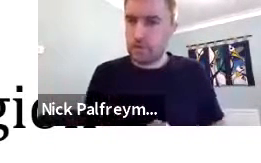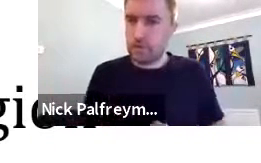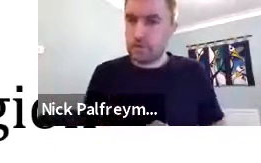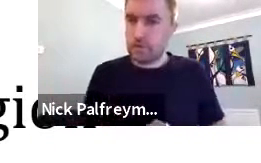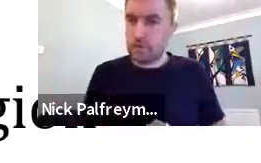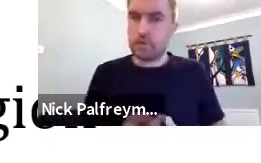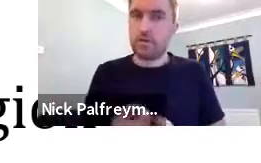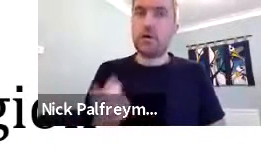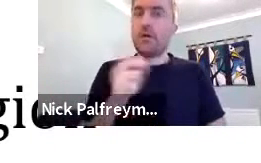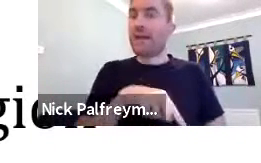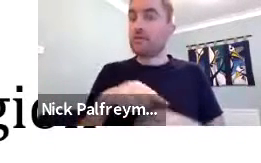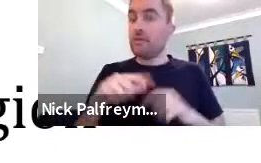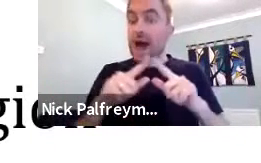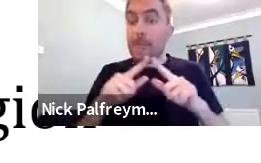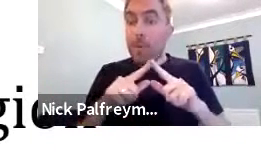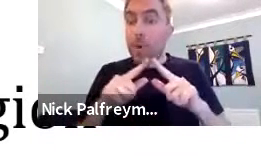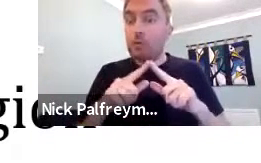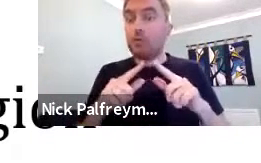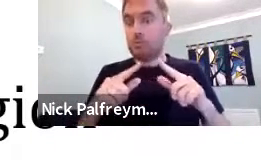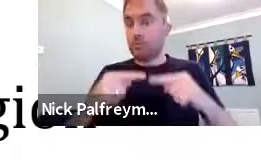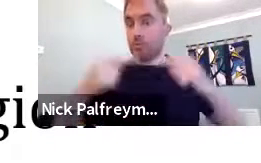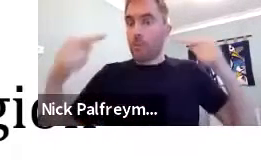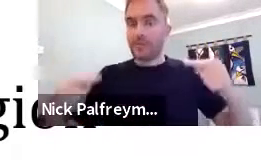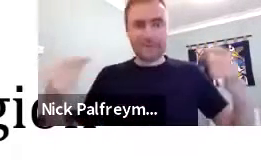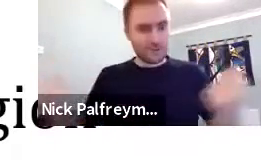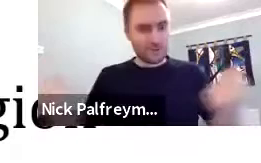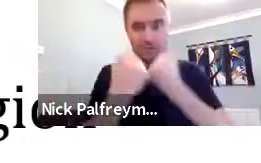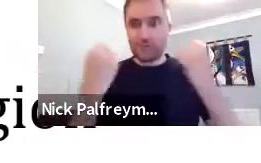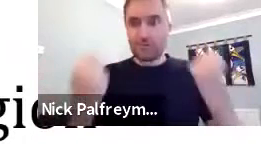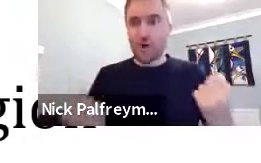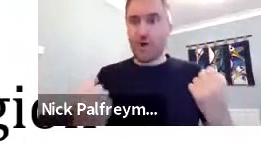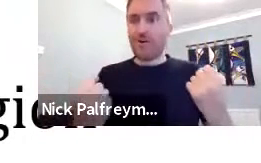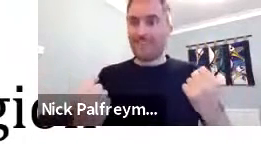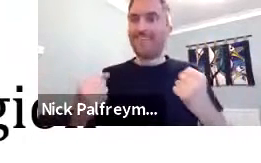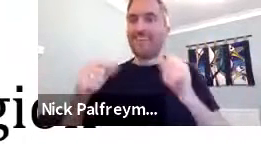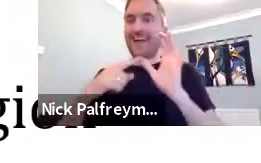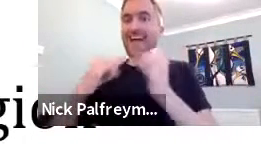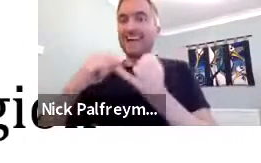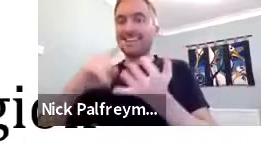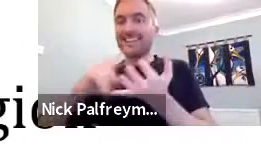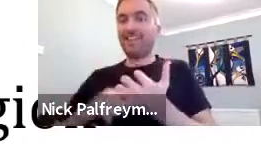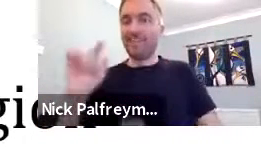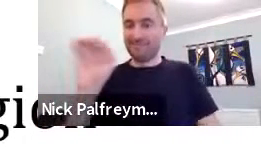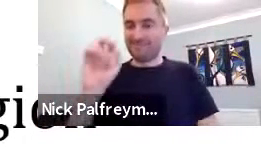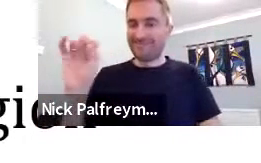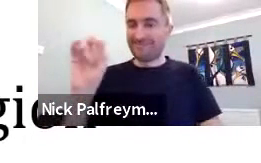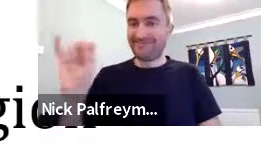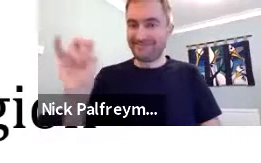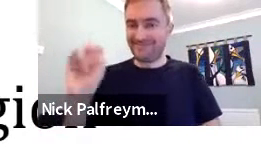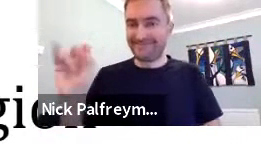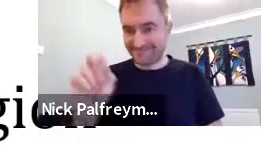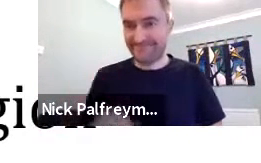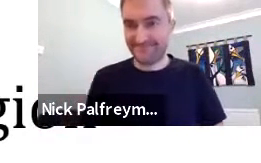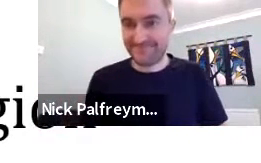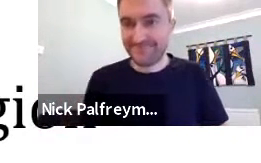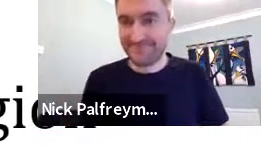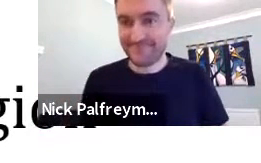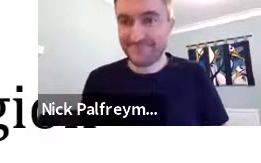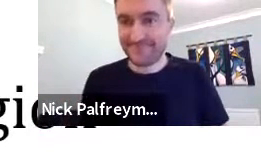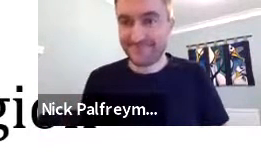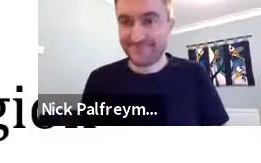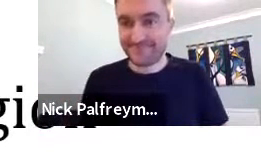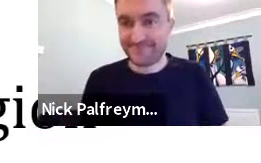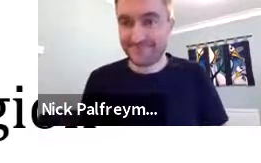slide, because it shows you the variety. Because in Makassar, there's a lot of Basindo, and in Ambon, you've got a